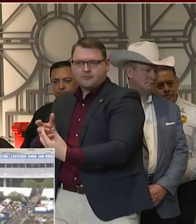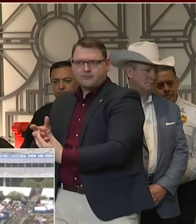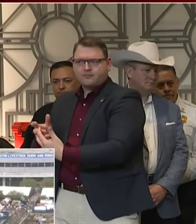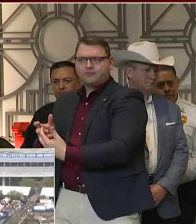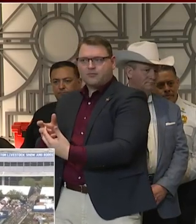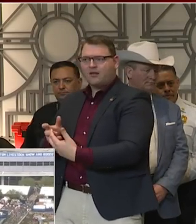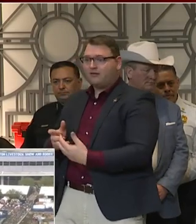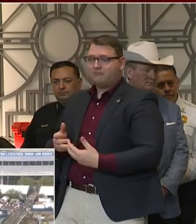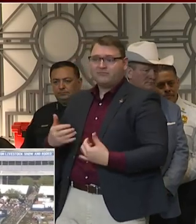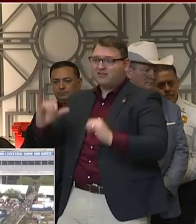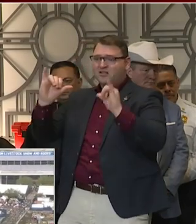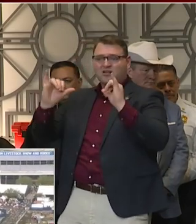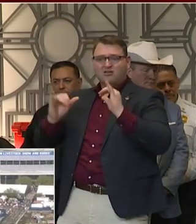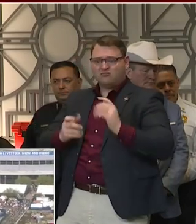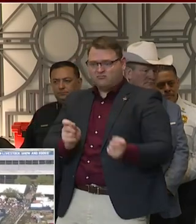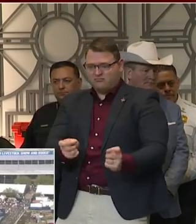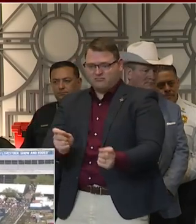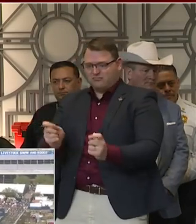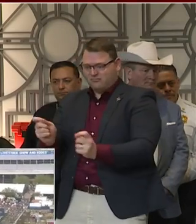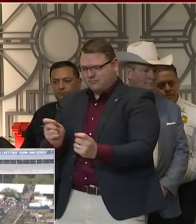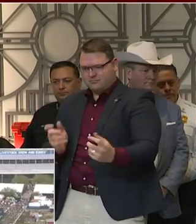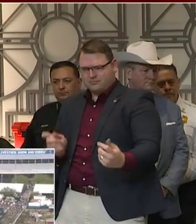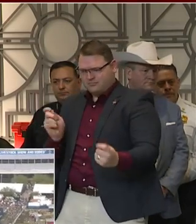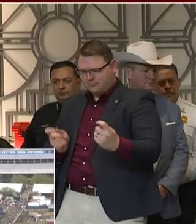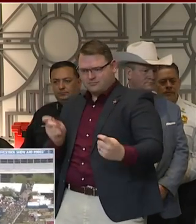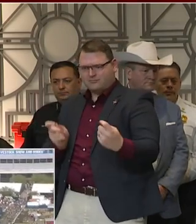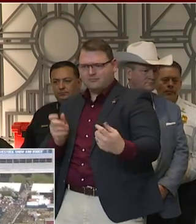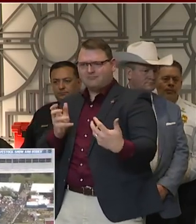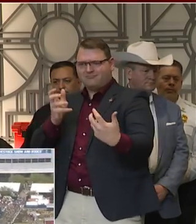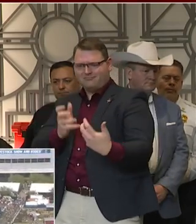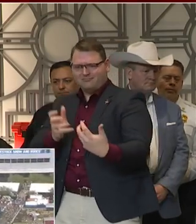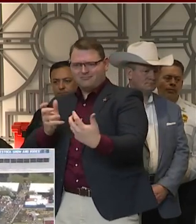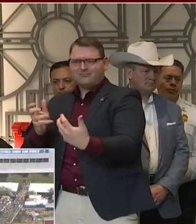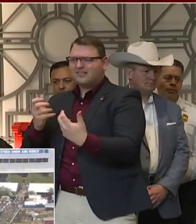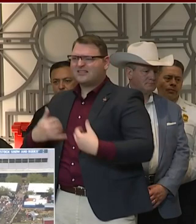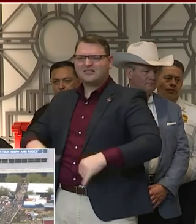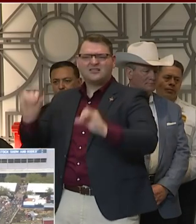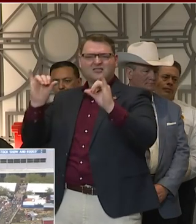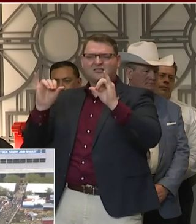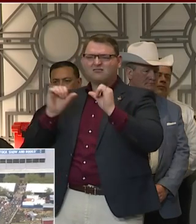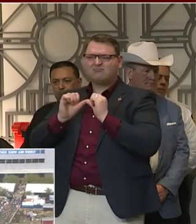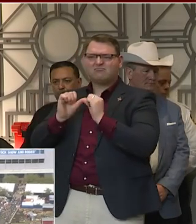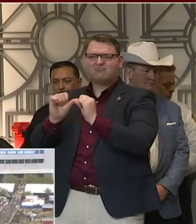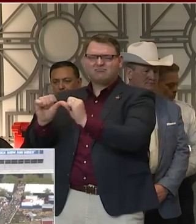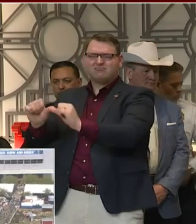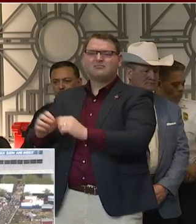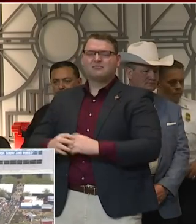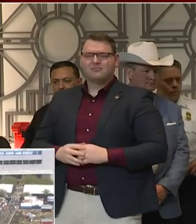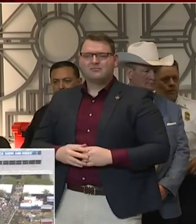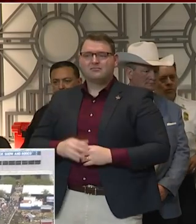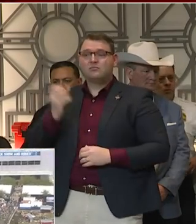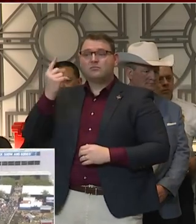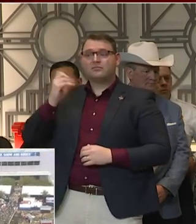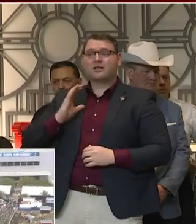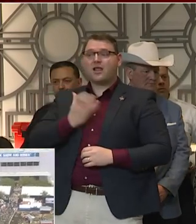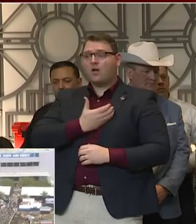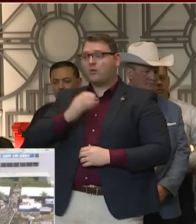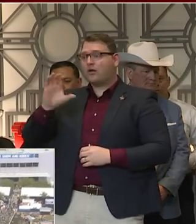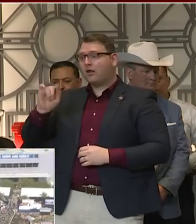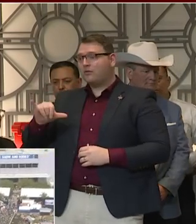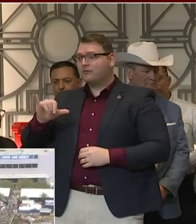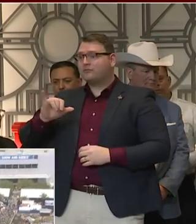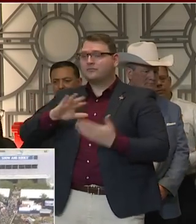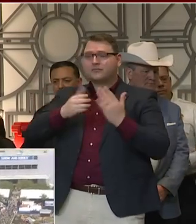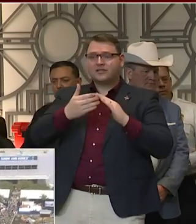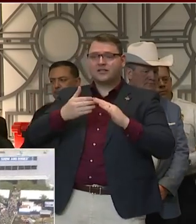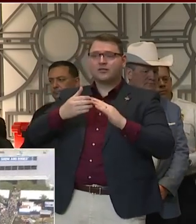of Houston and in the county and in the surrounding region is to recognize when conditions change and then